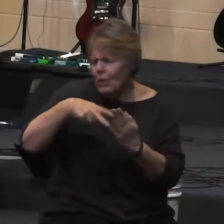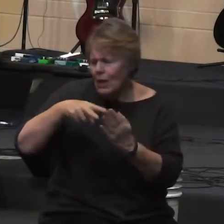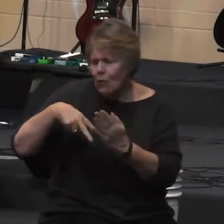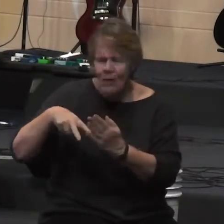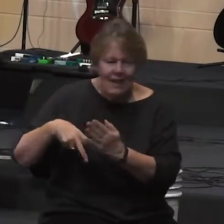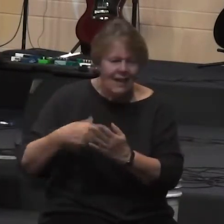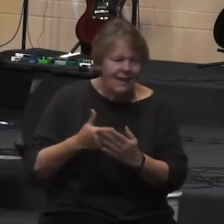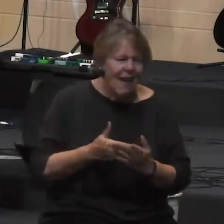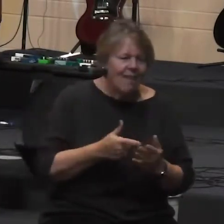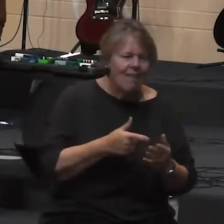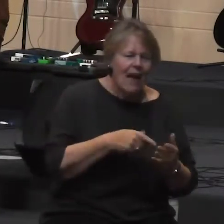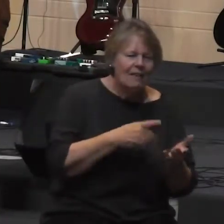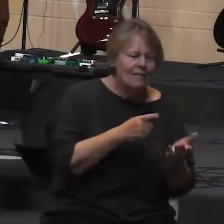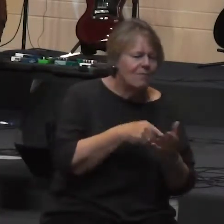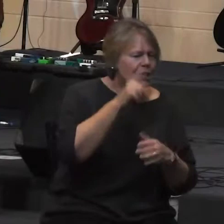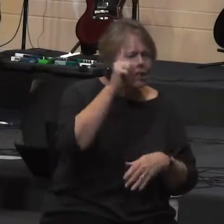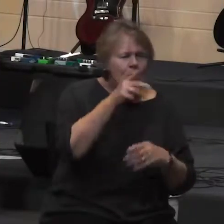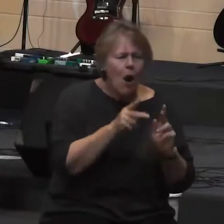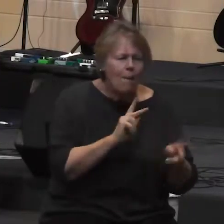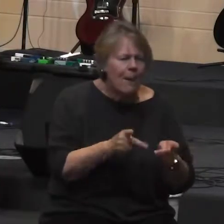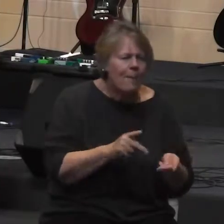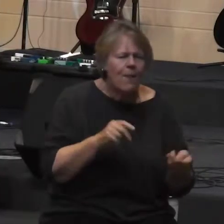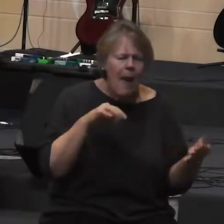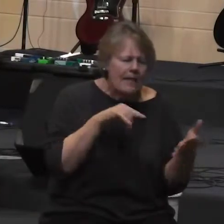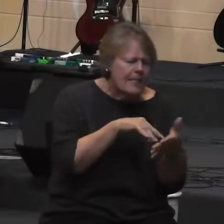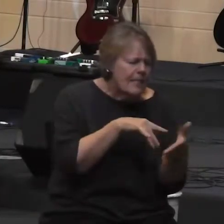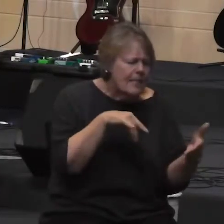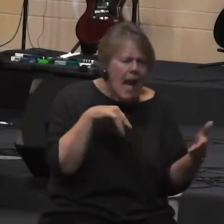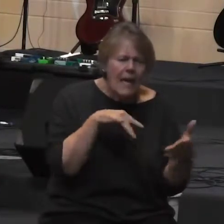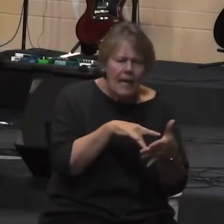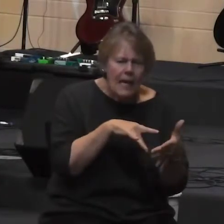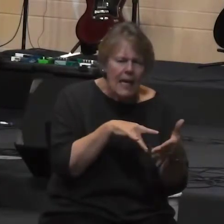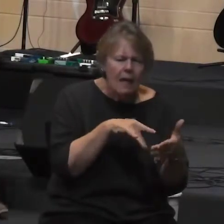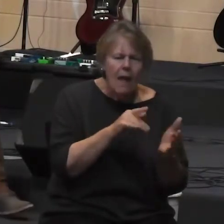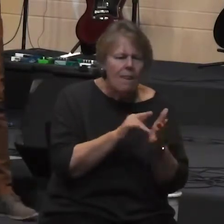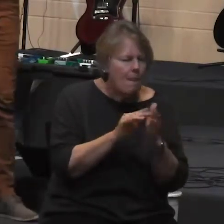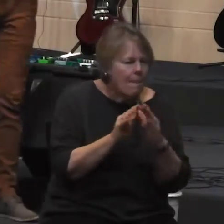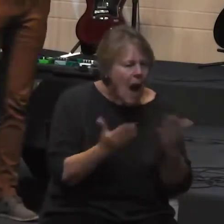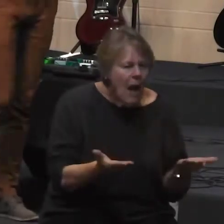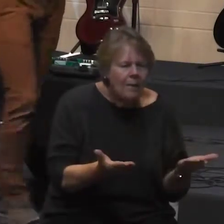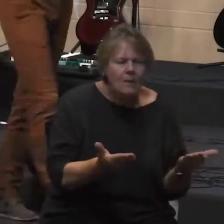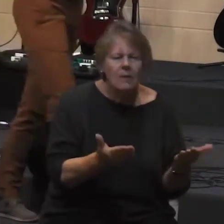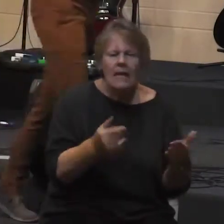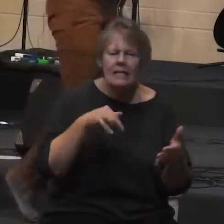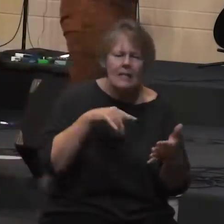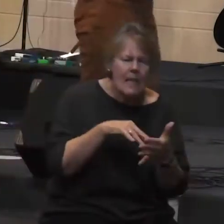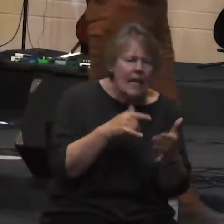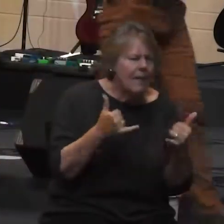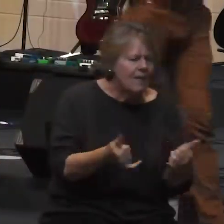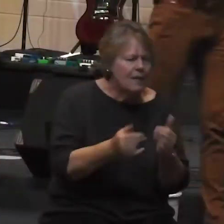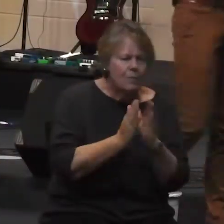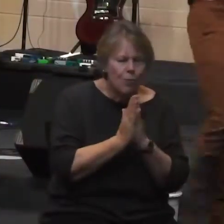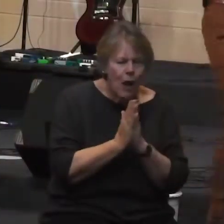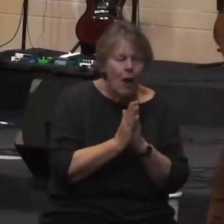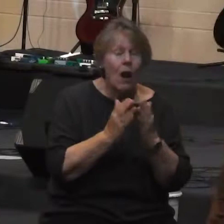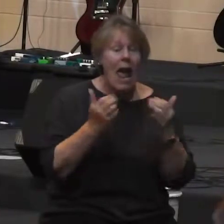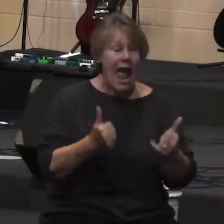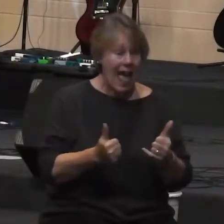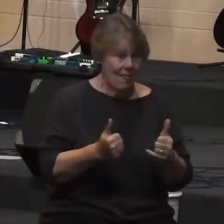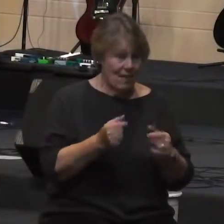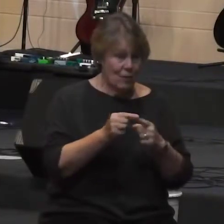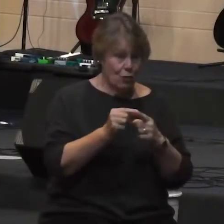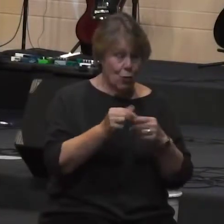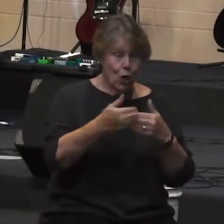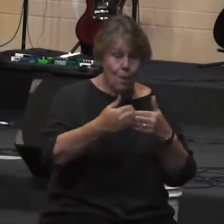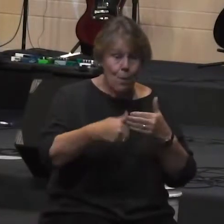people who spend their lives studying this text and explaining the significance of it and this word bread it got a lot of